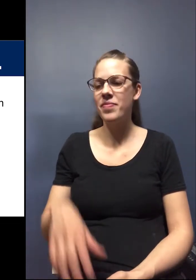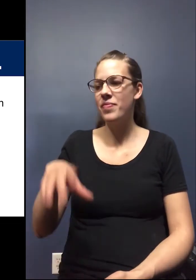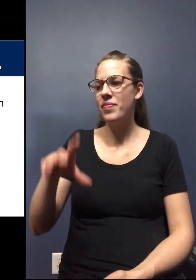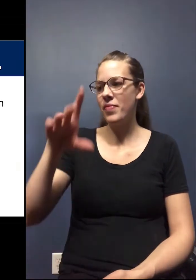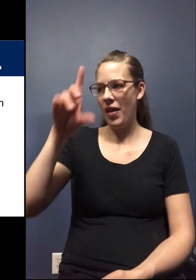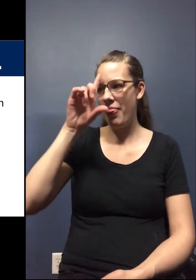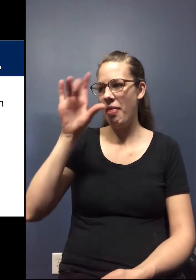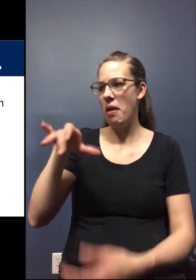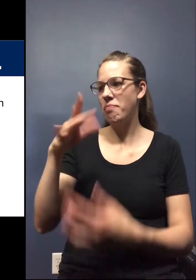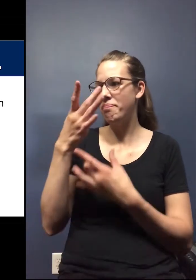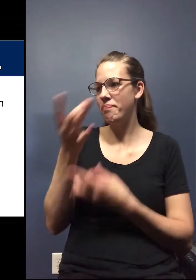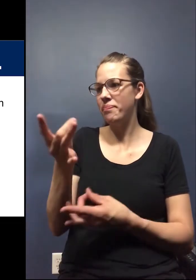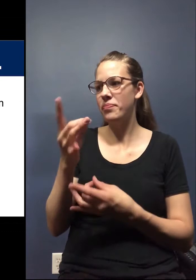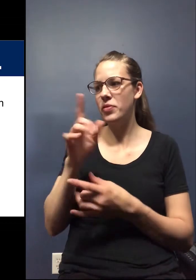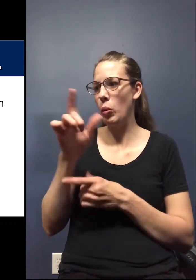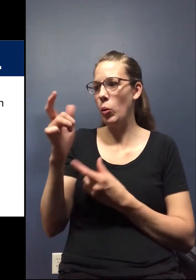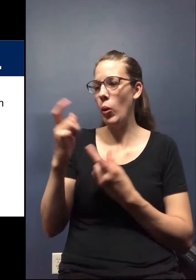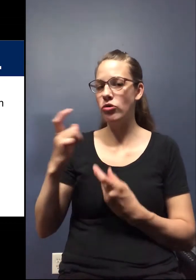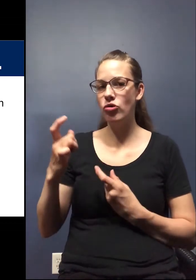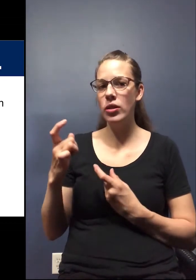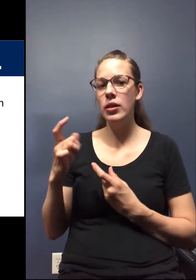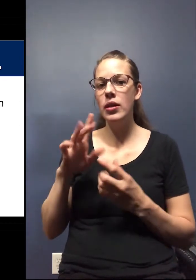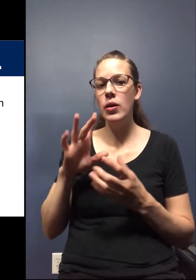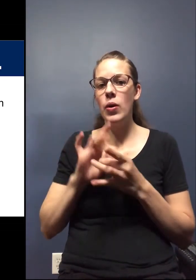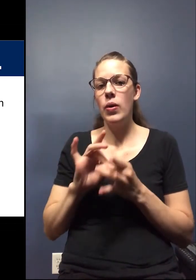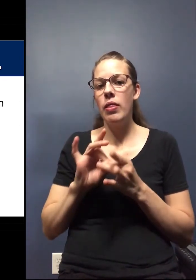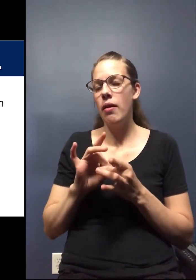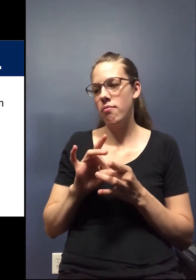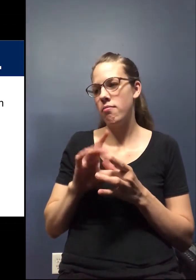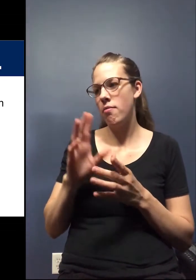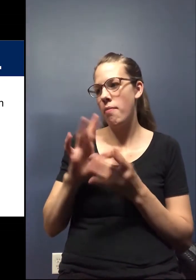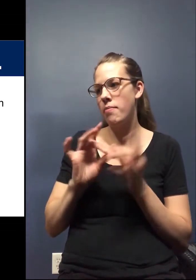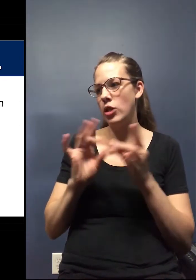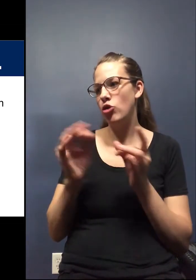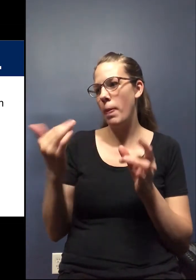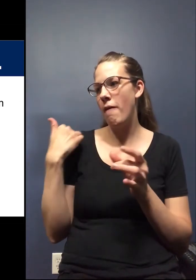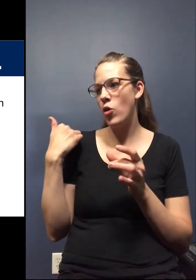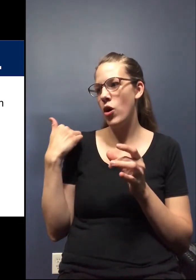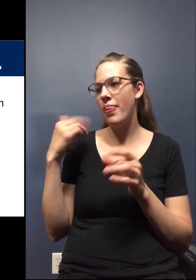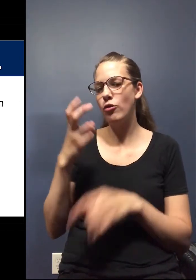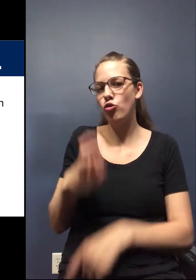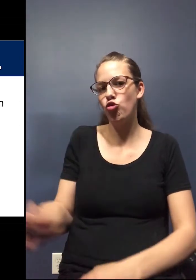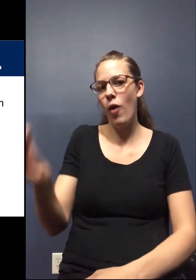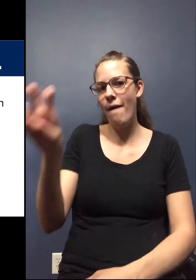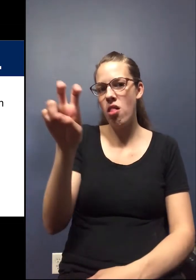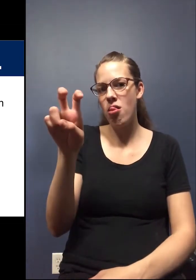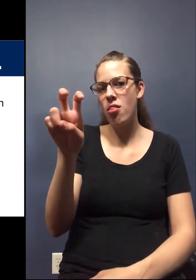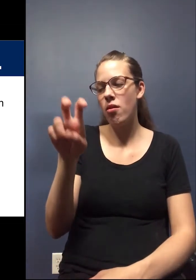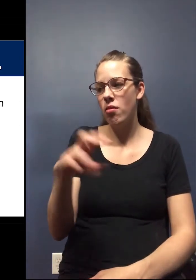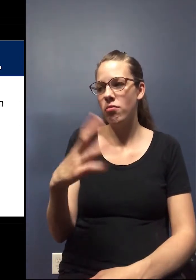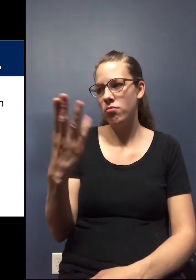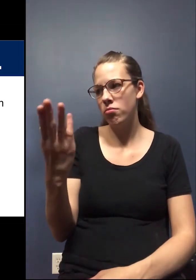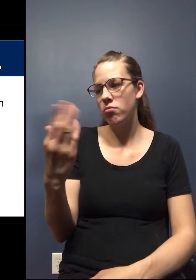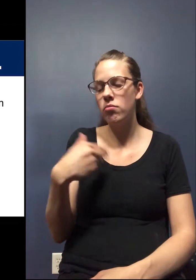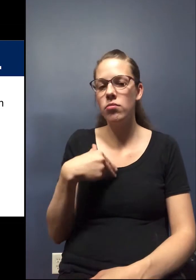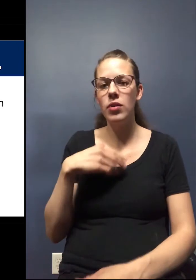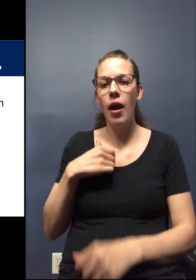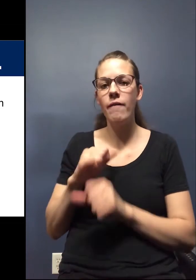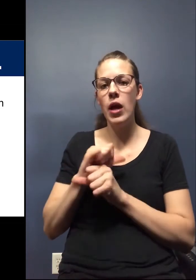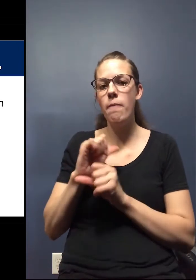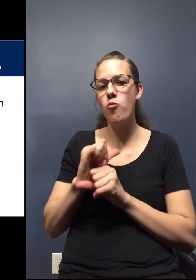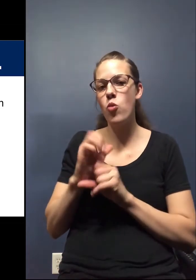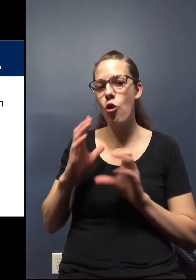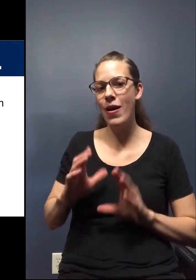Yeah, think an interesting question that I've had is about, I brought it up earlier, this whole travel, you know, thing. I have